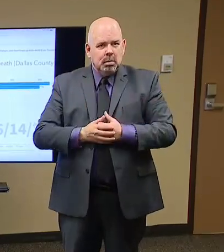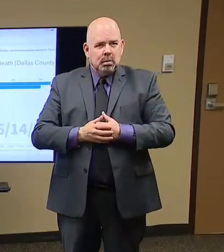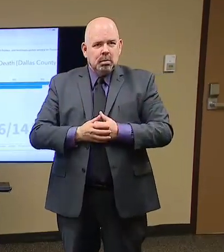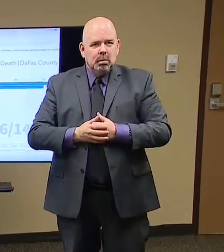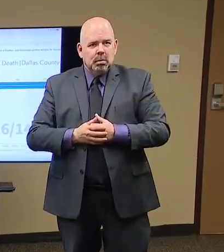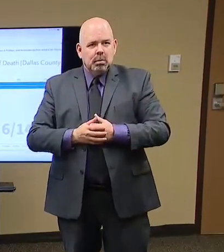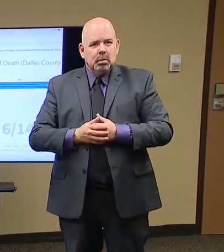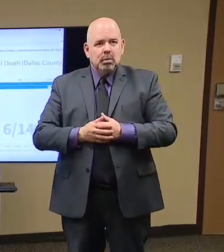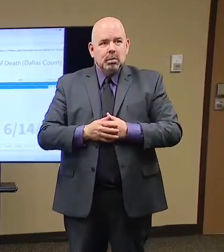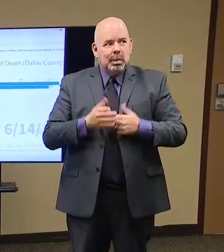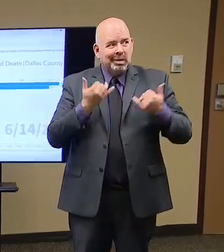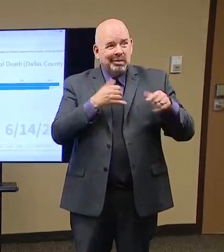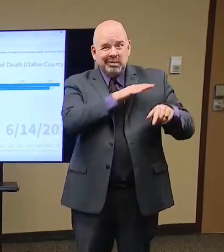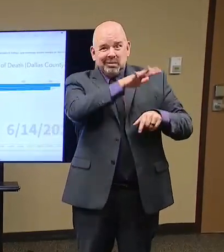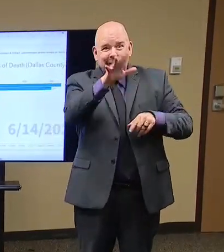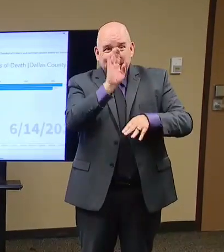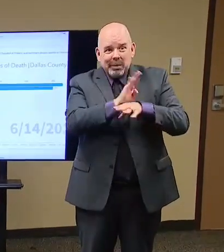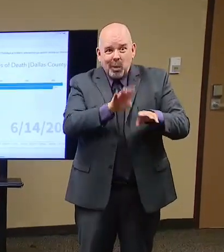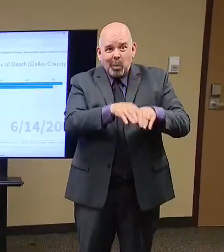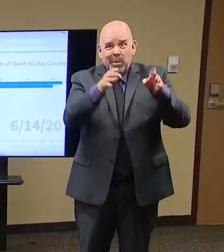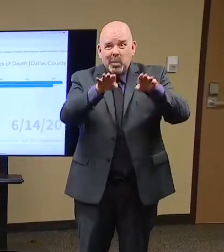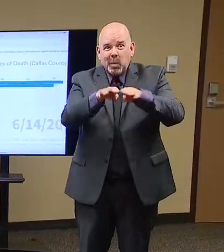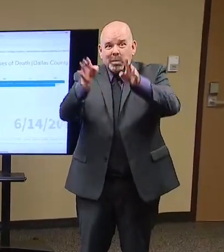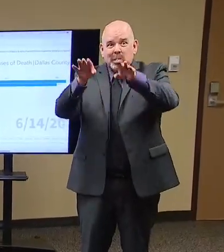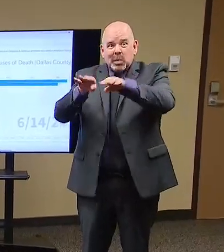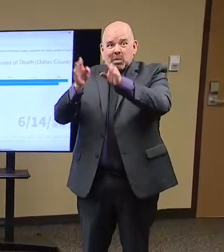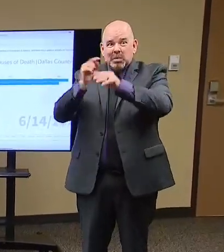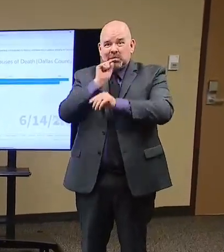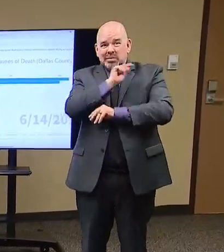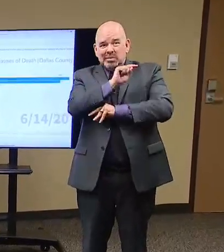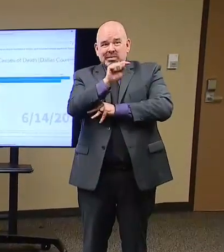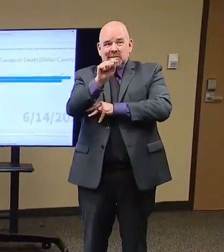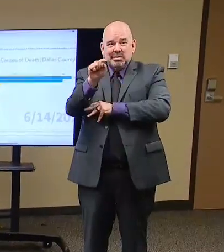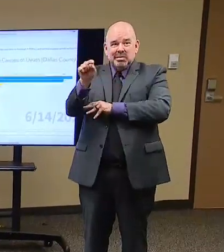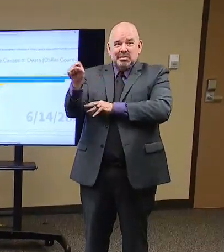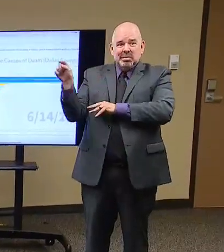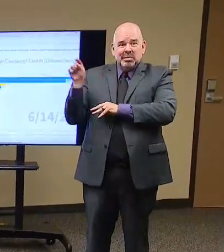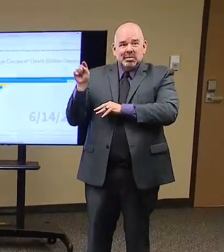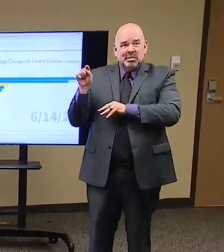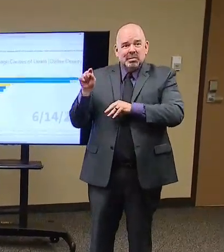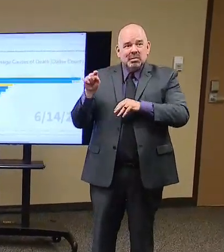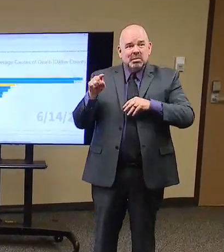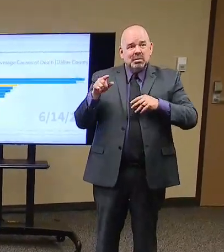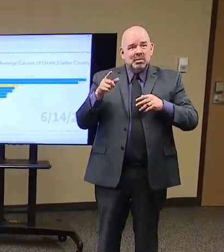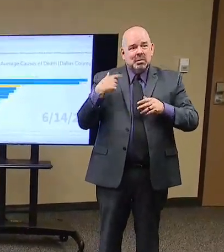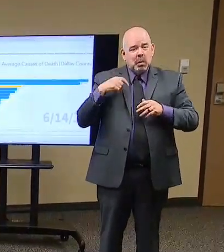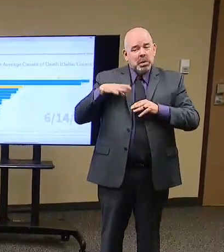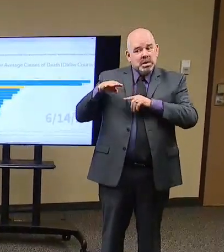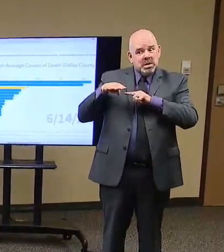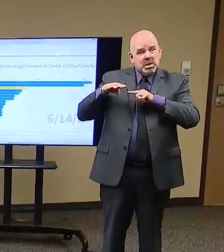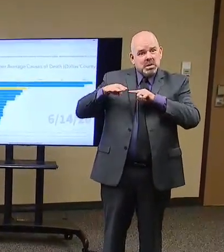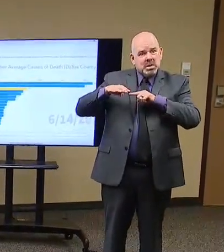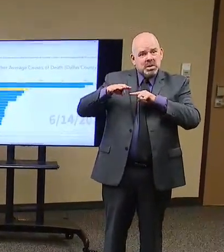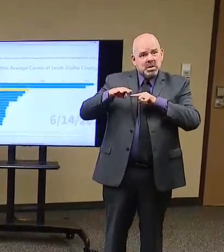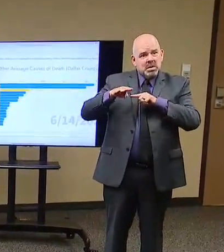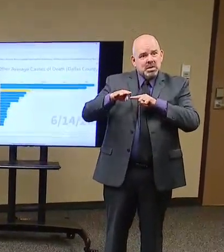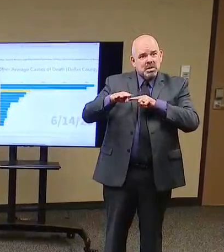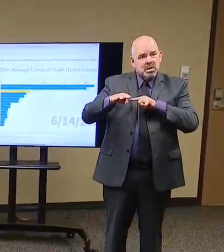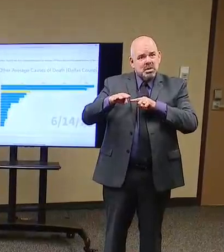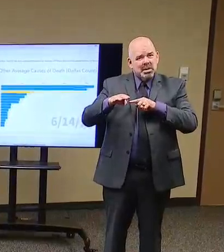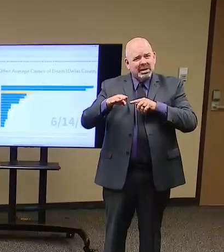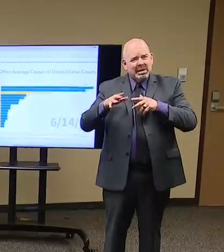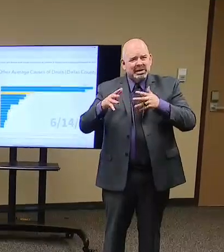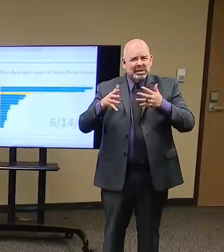had plateaued. They weren't going up and we were encouraged that people were still being vigilant. We're still staying at, you know, sheltering in place and